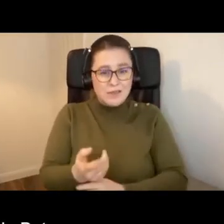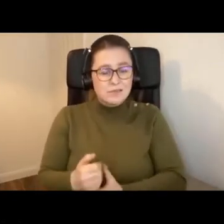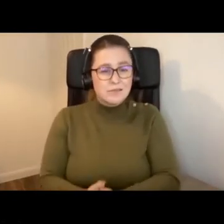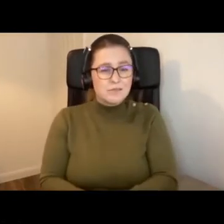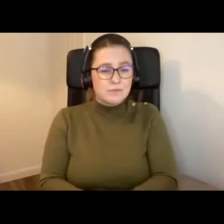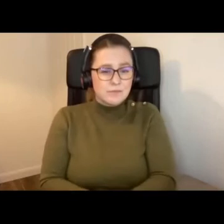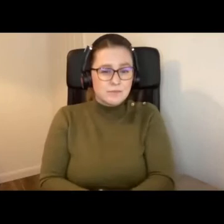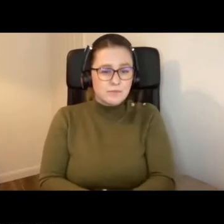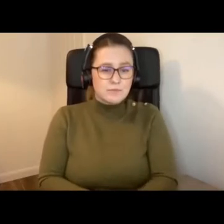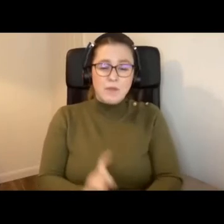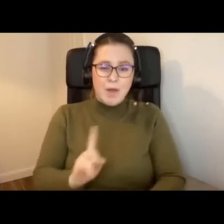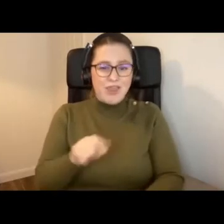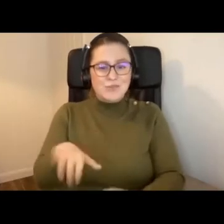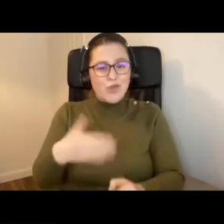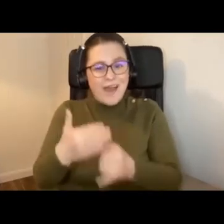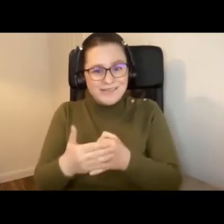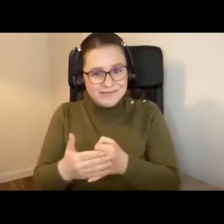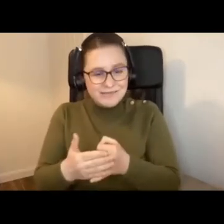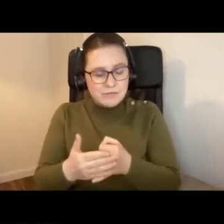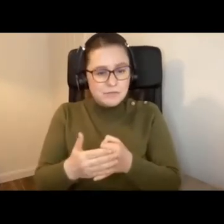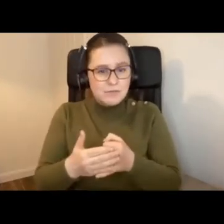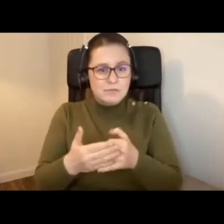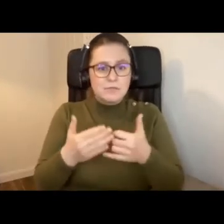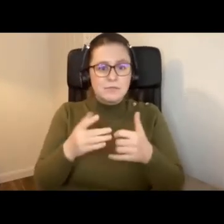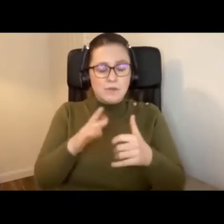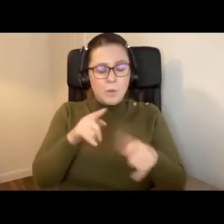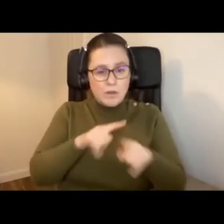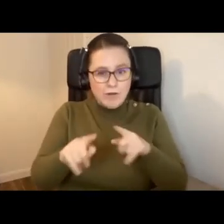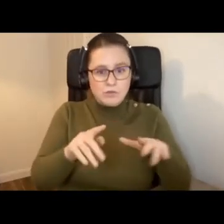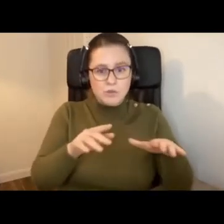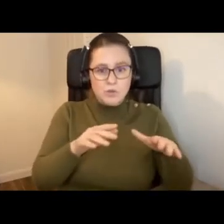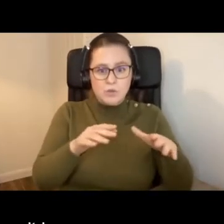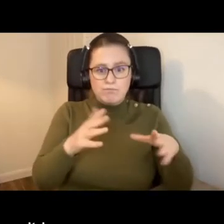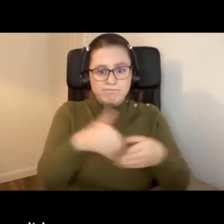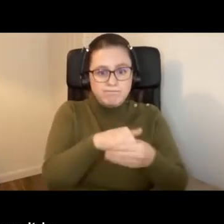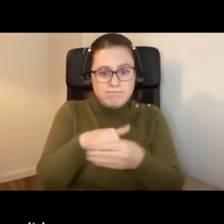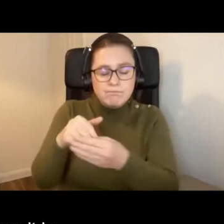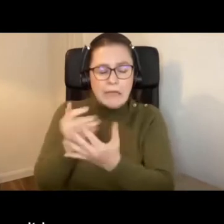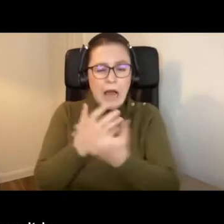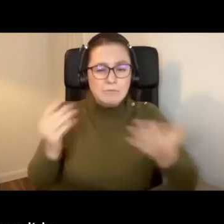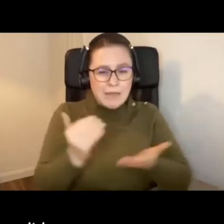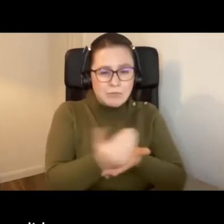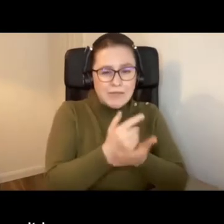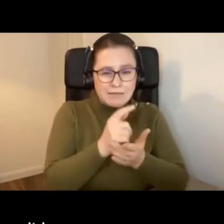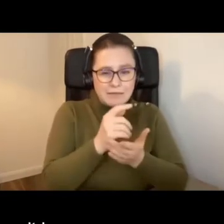But this is not the end, we will try and cover as many protected categories as possible.